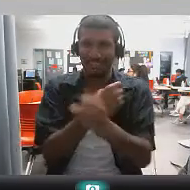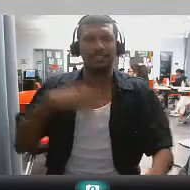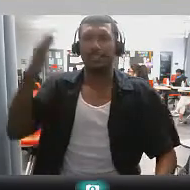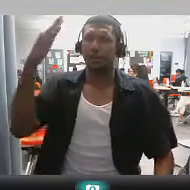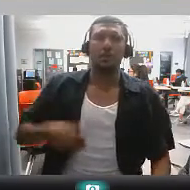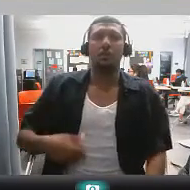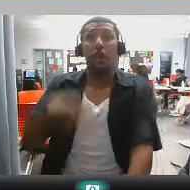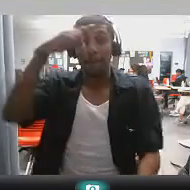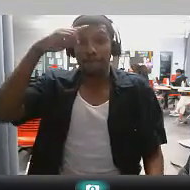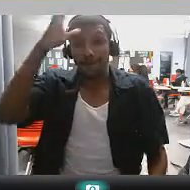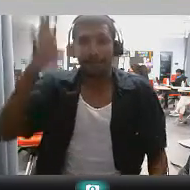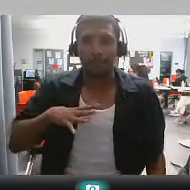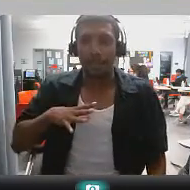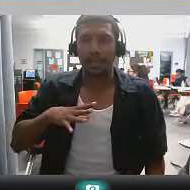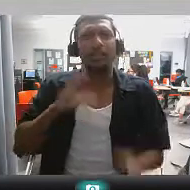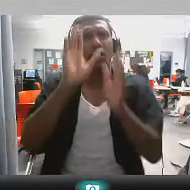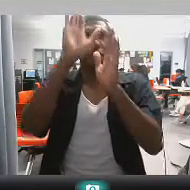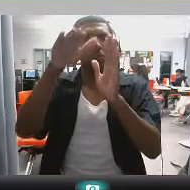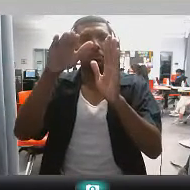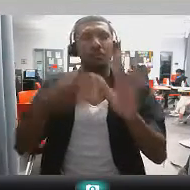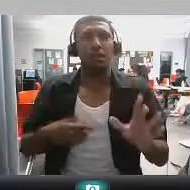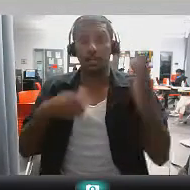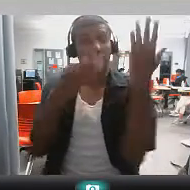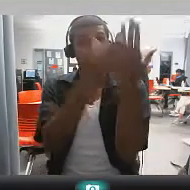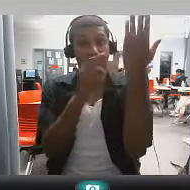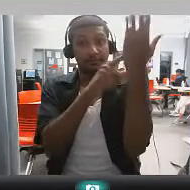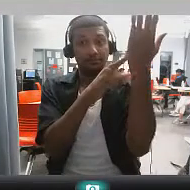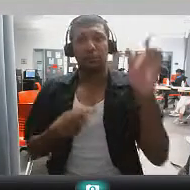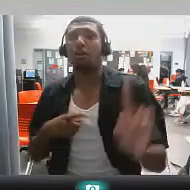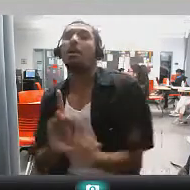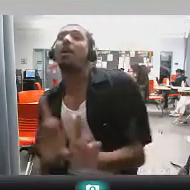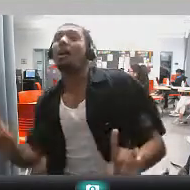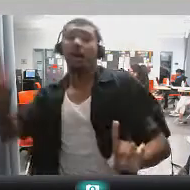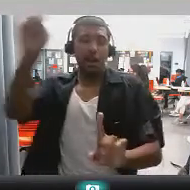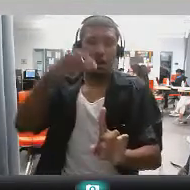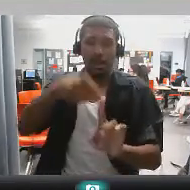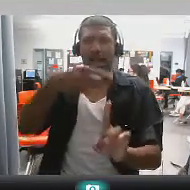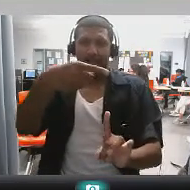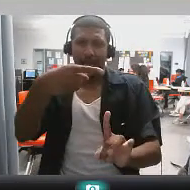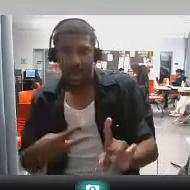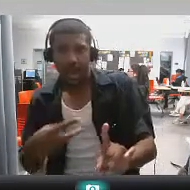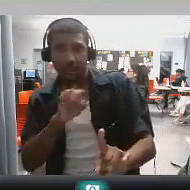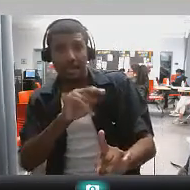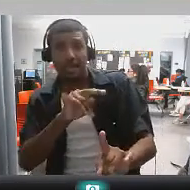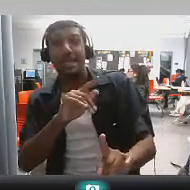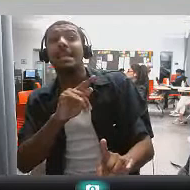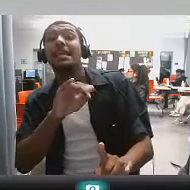a black man scored using his left hand jumping over a mixed race Half Indian was in